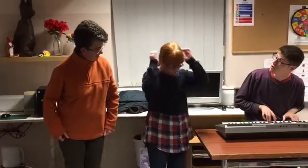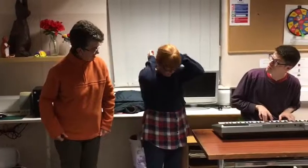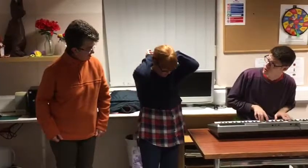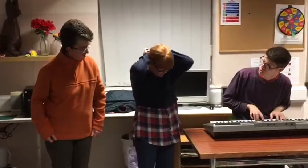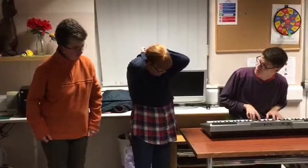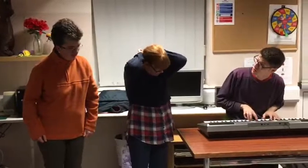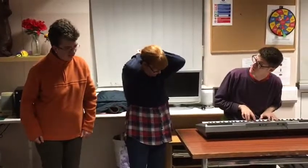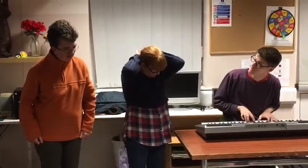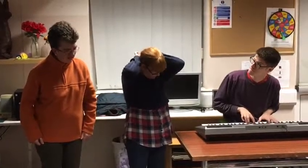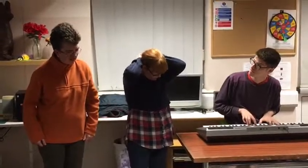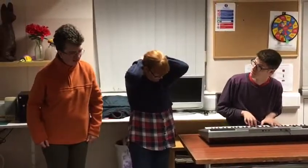Spamarton!